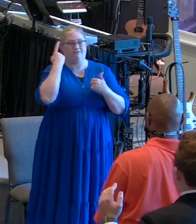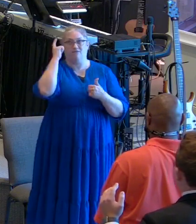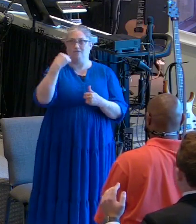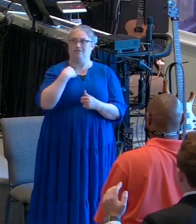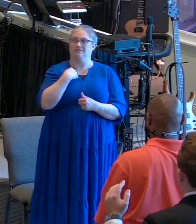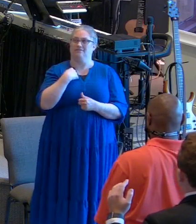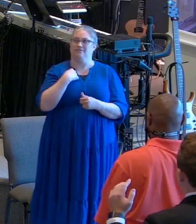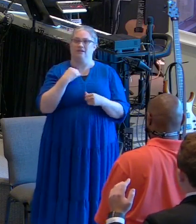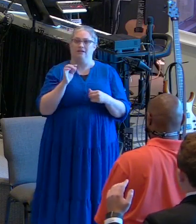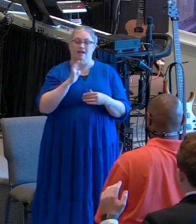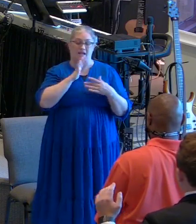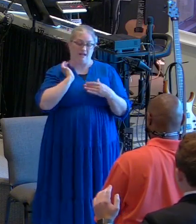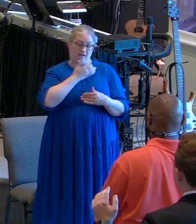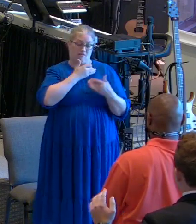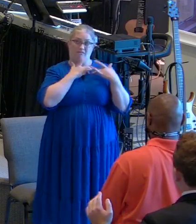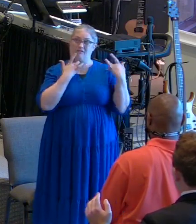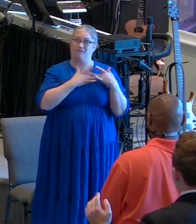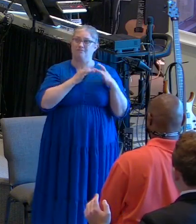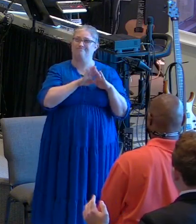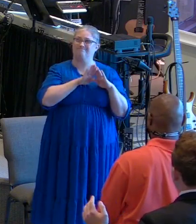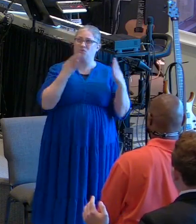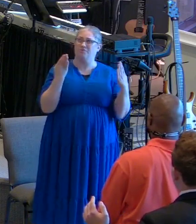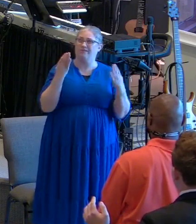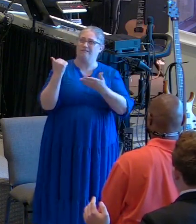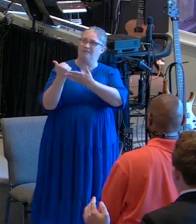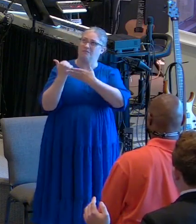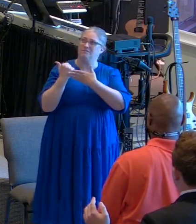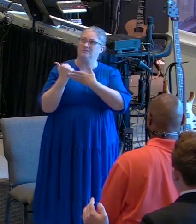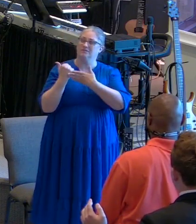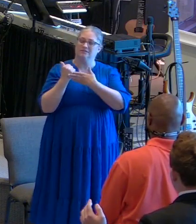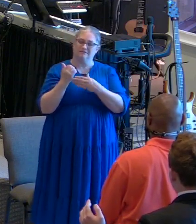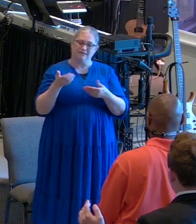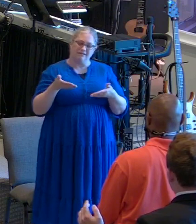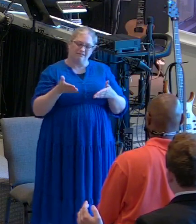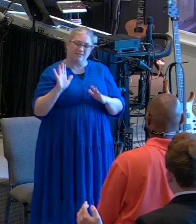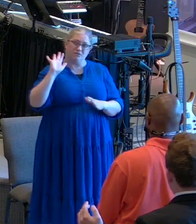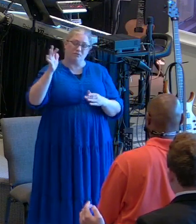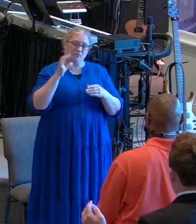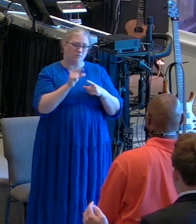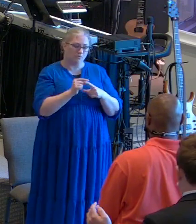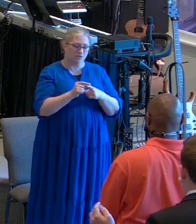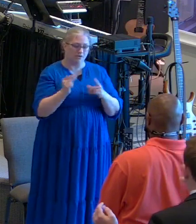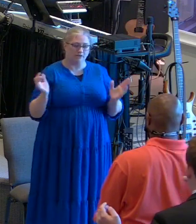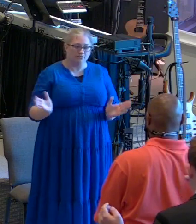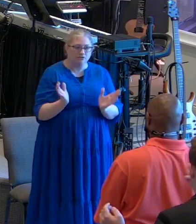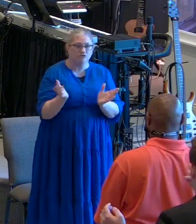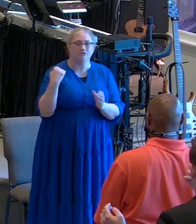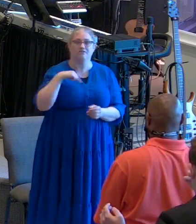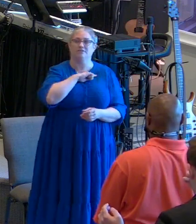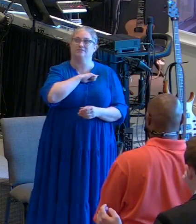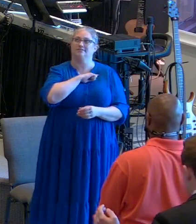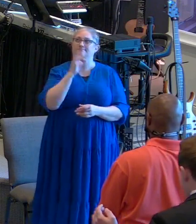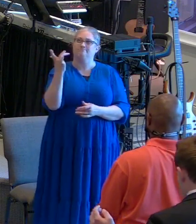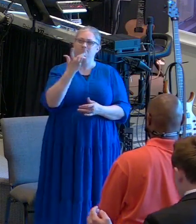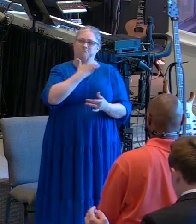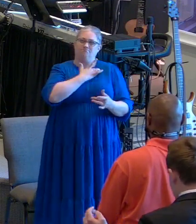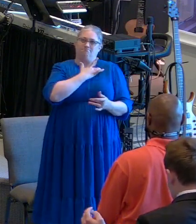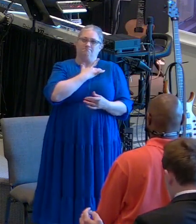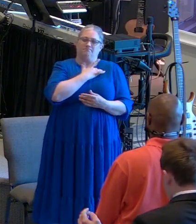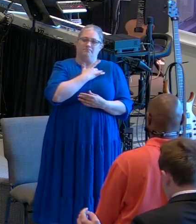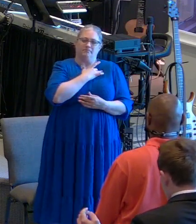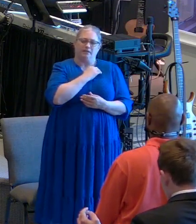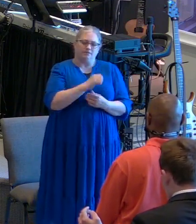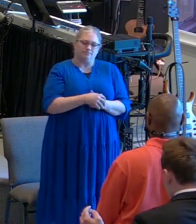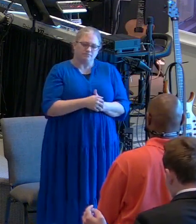your word. let it, God, energize us. Let it encourage us. Let it edify us. Let it speak to us. Mold and shape